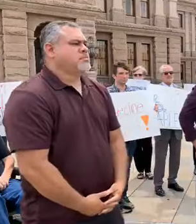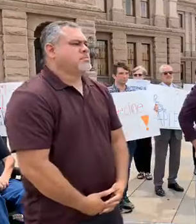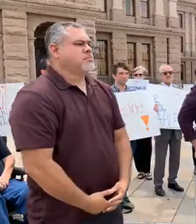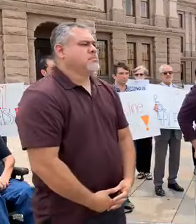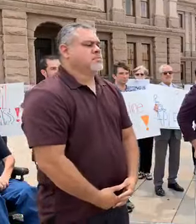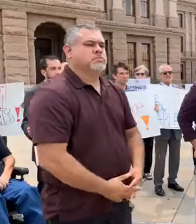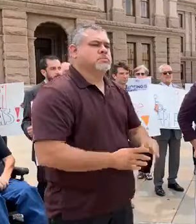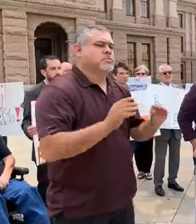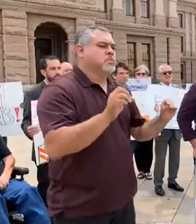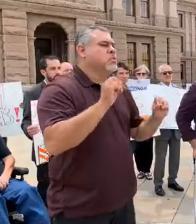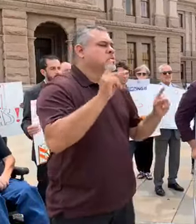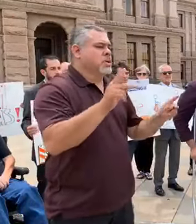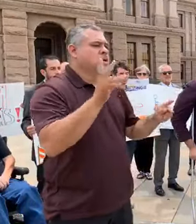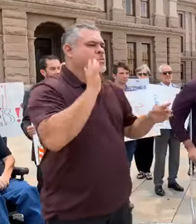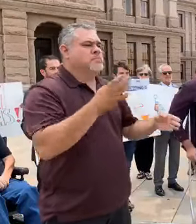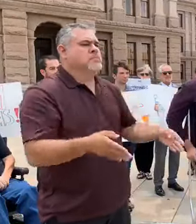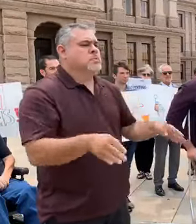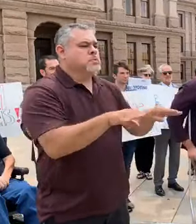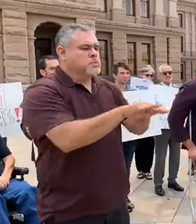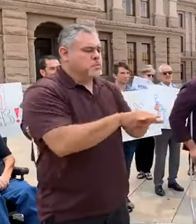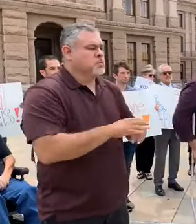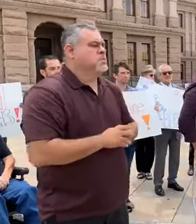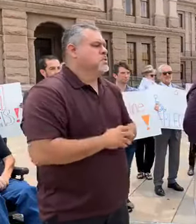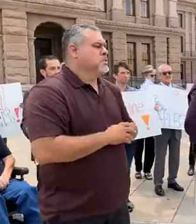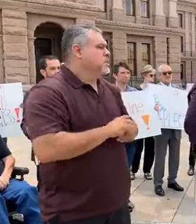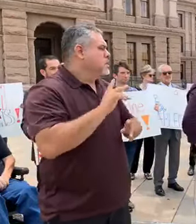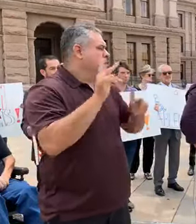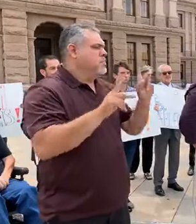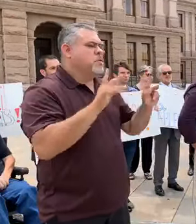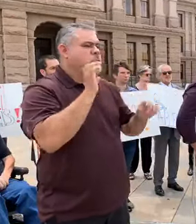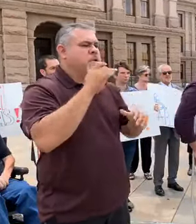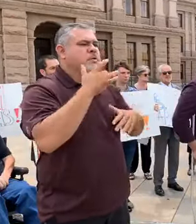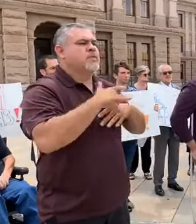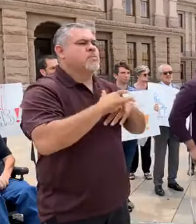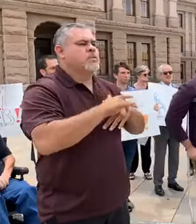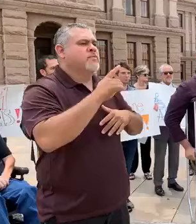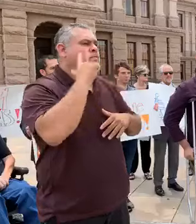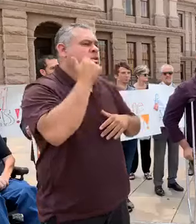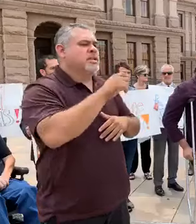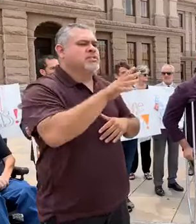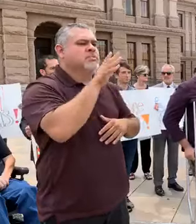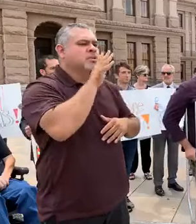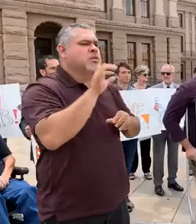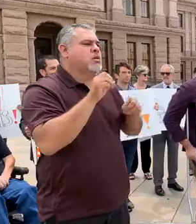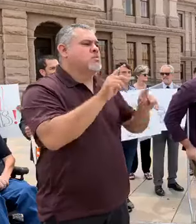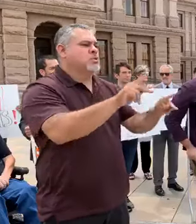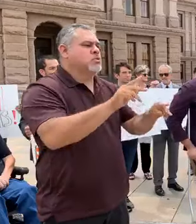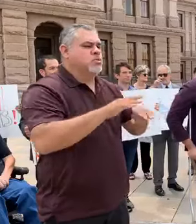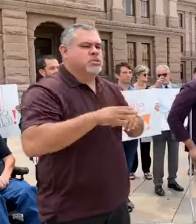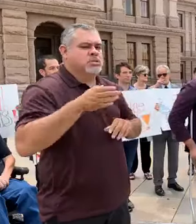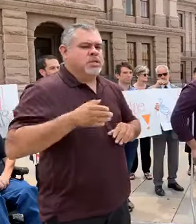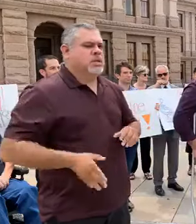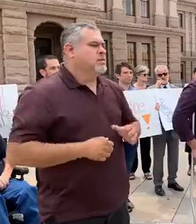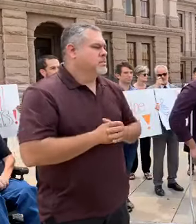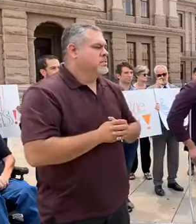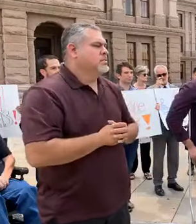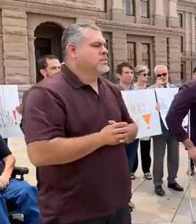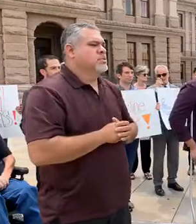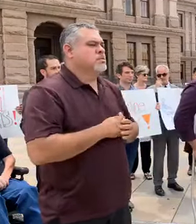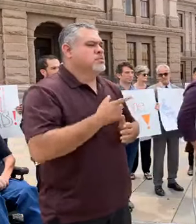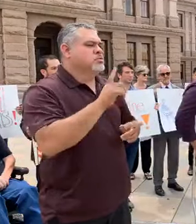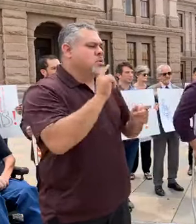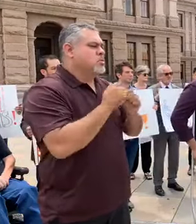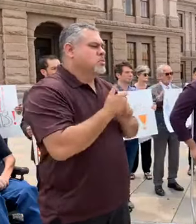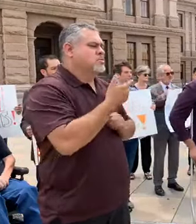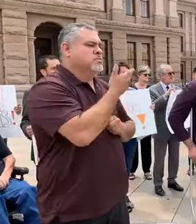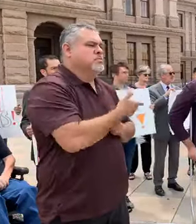If not, okay, we're going to conclude and folks are going to be available for any speaking opportunities on the side. Just feel free to coordinate with